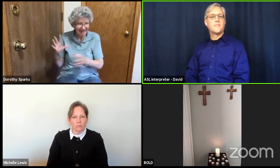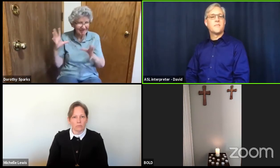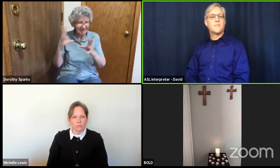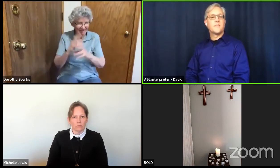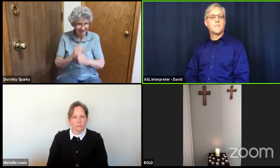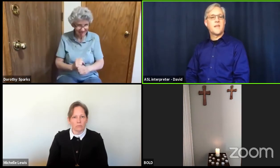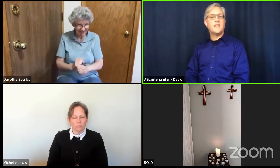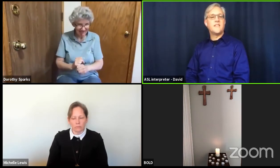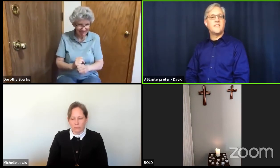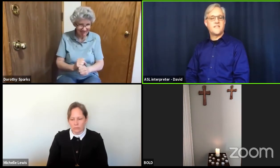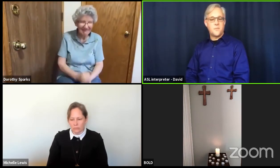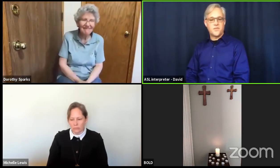He did the same with the fish.